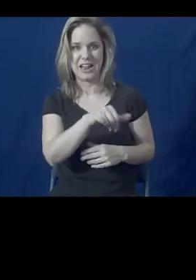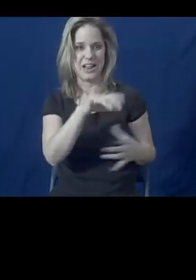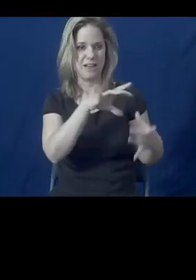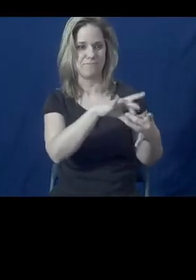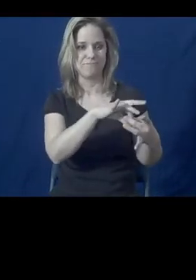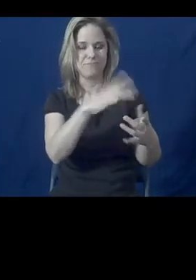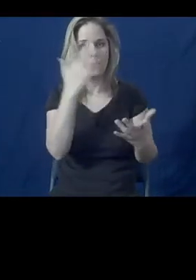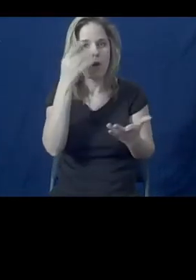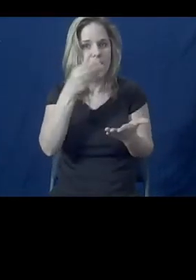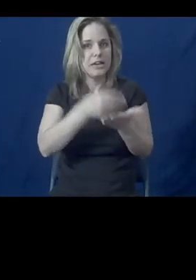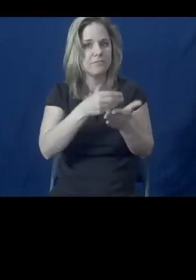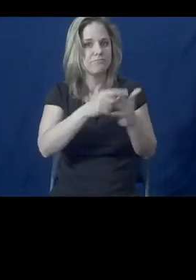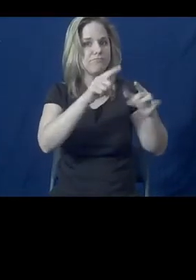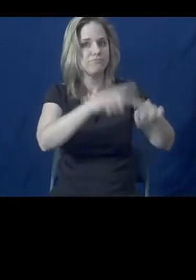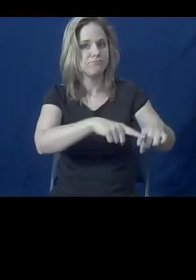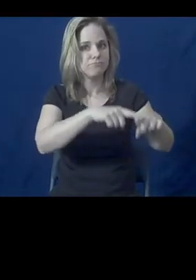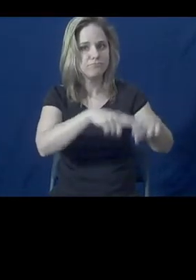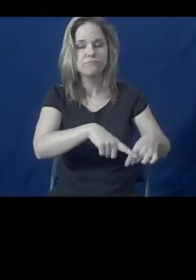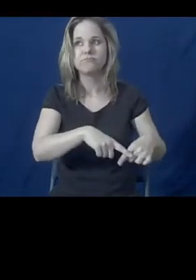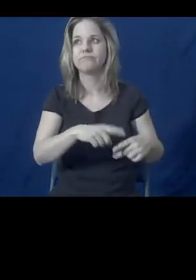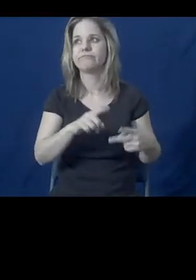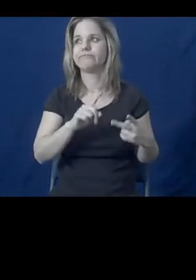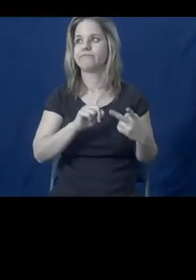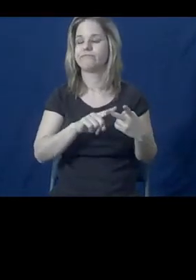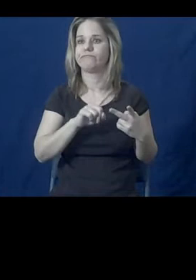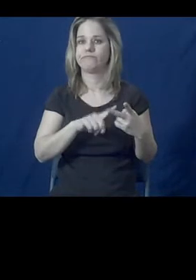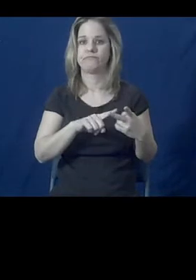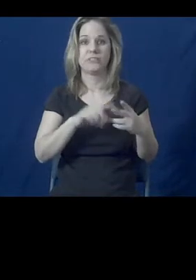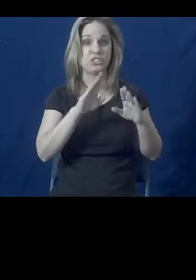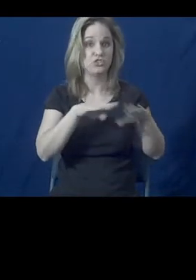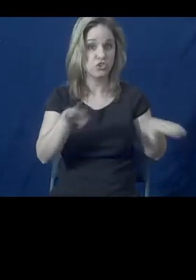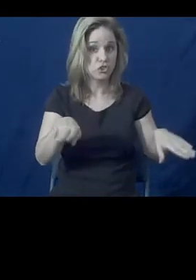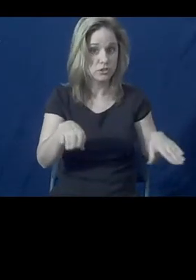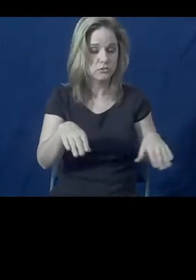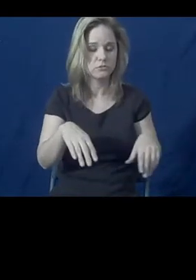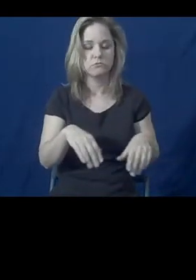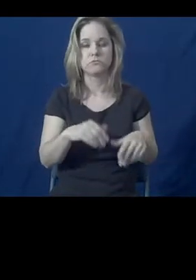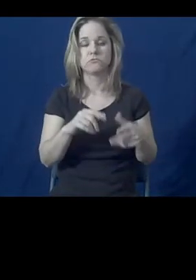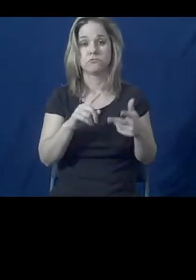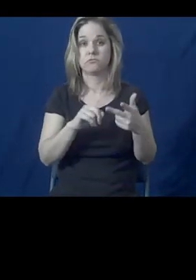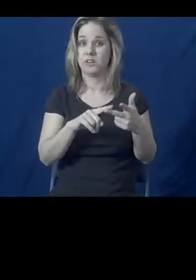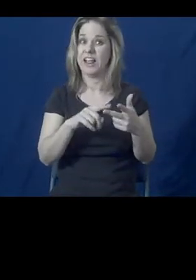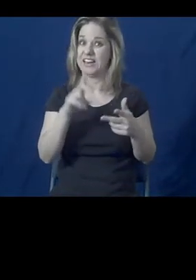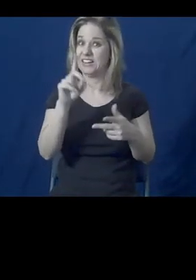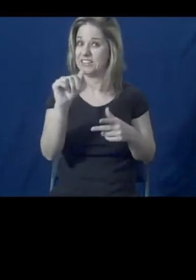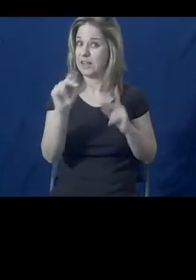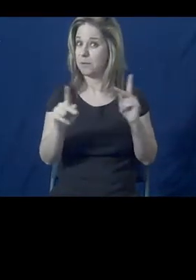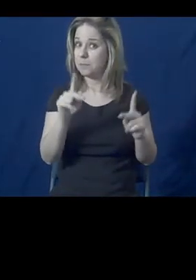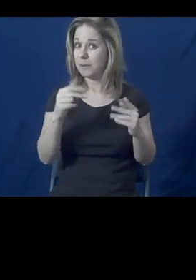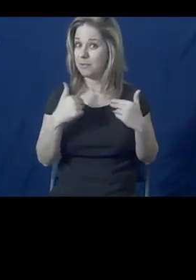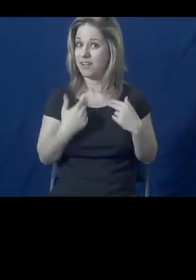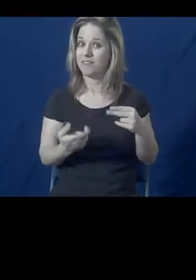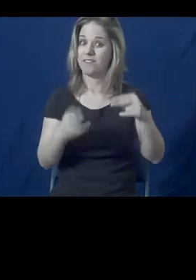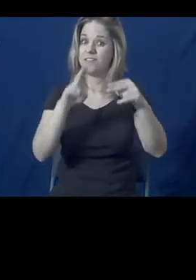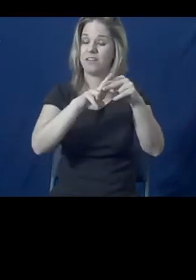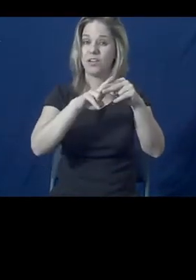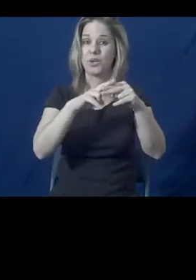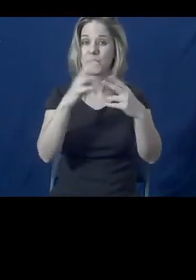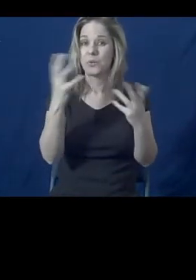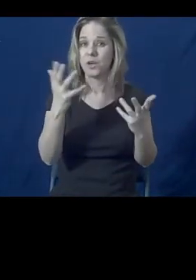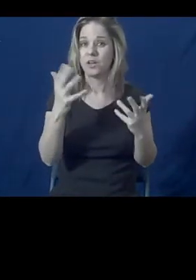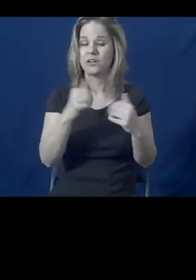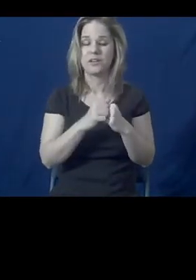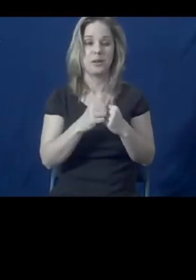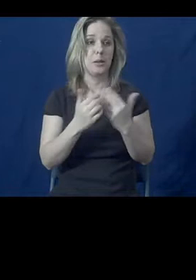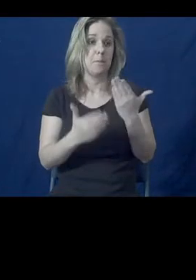to economic dependence because of children. And additionally for folks with disabilities, they may